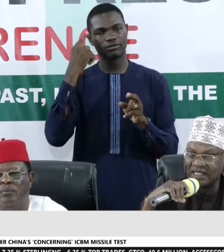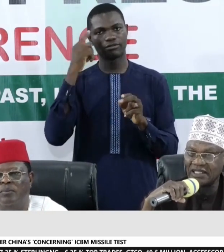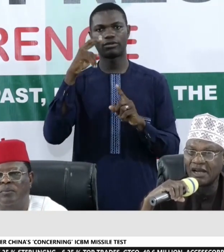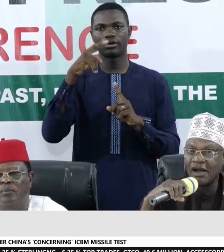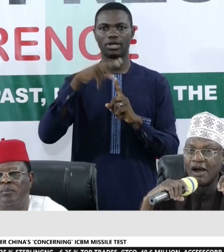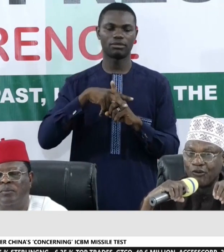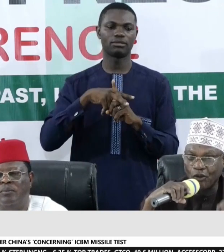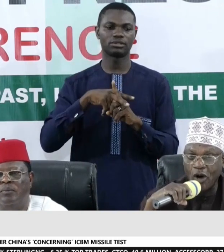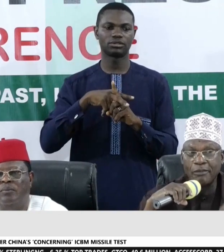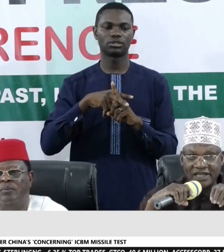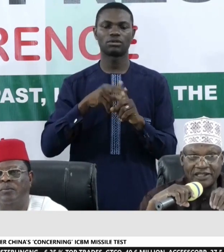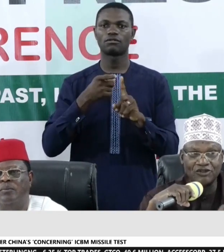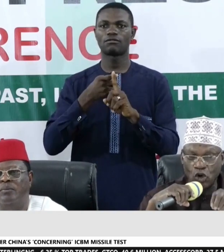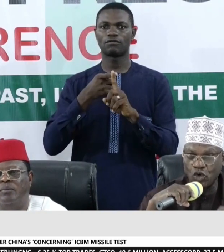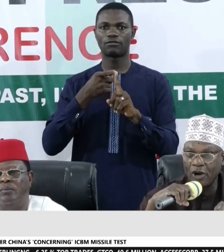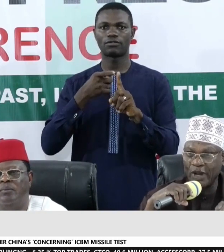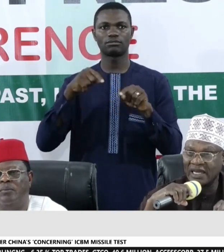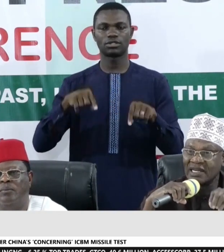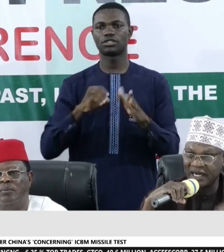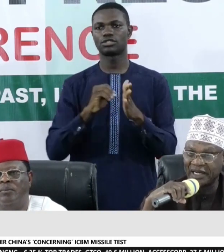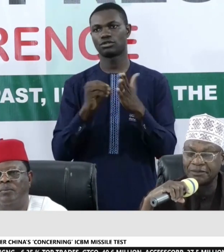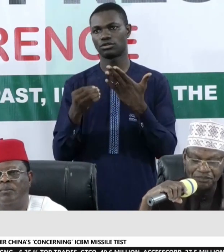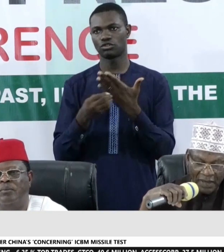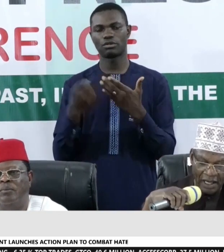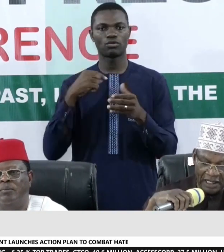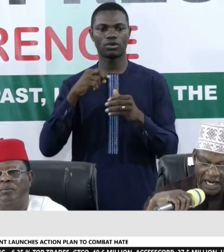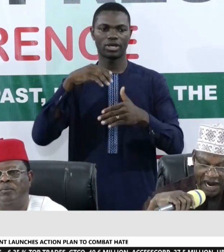implementation from this October we are entering.